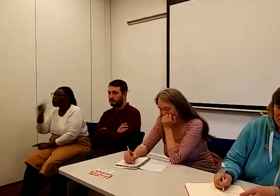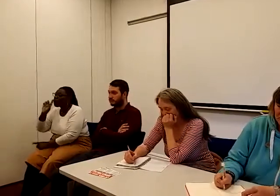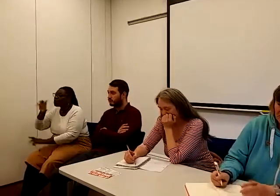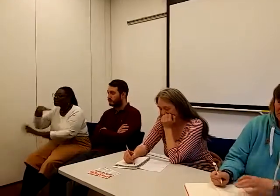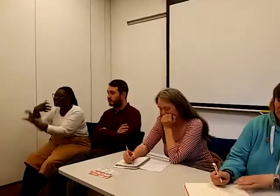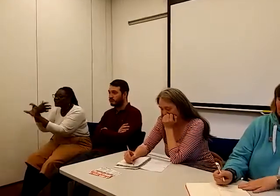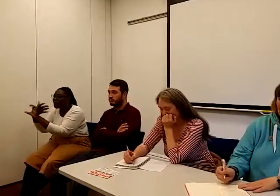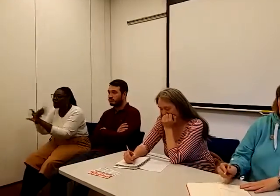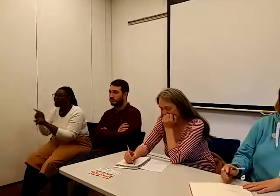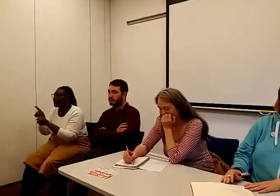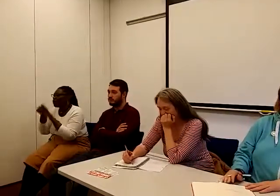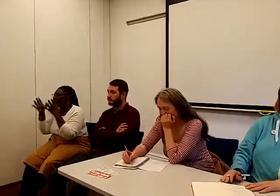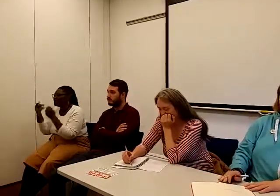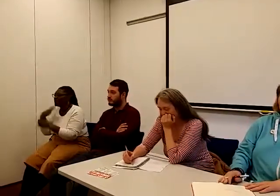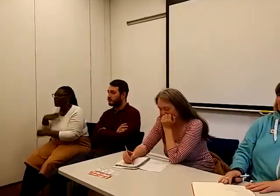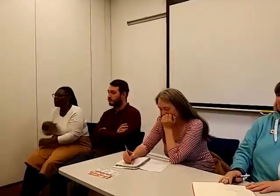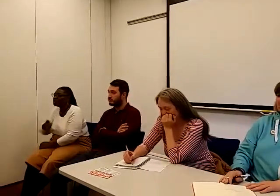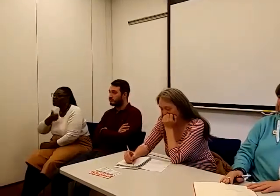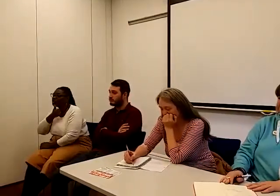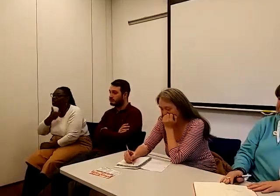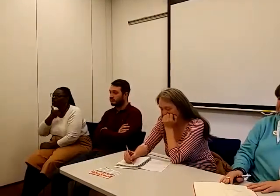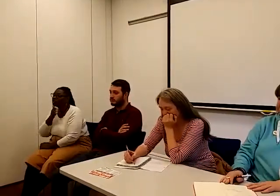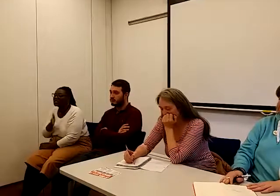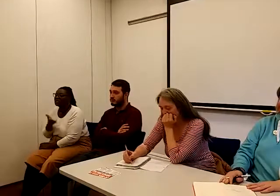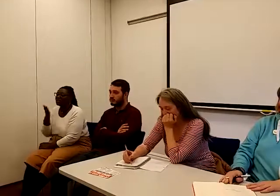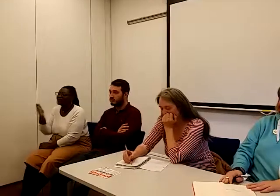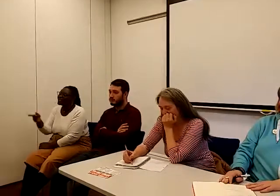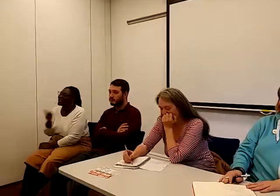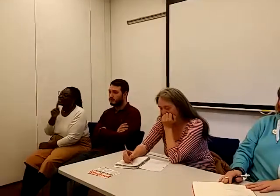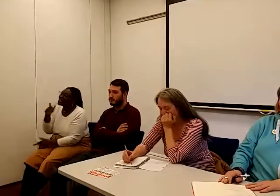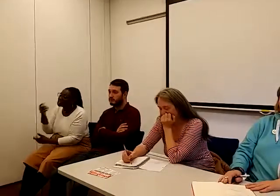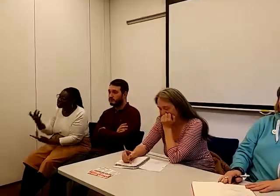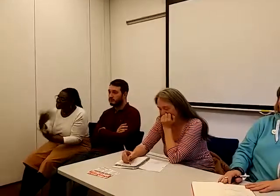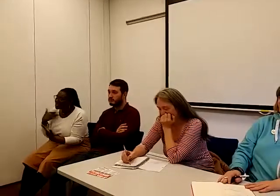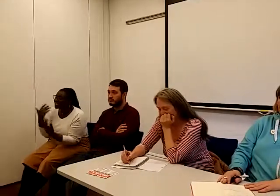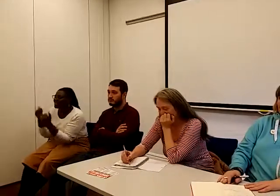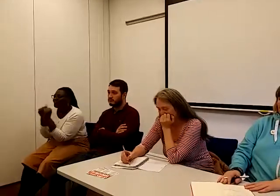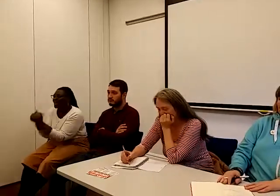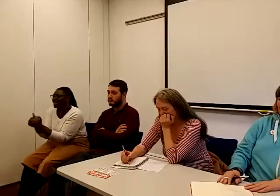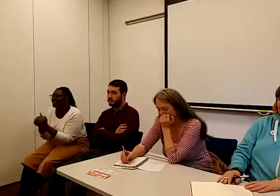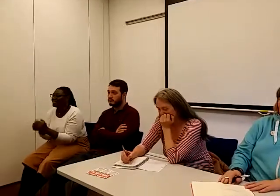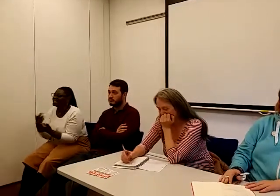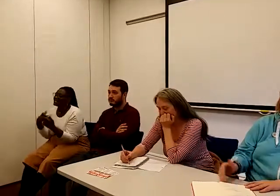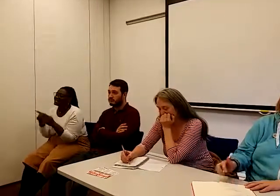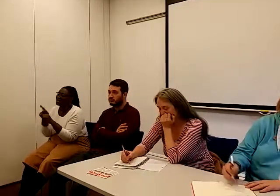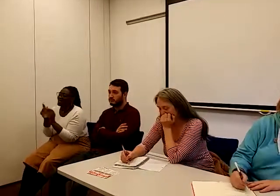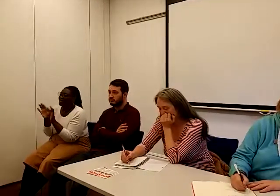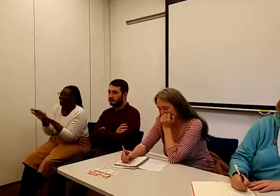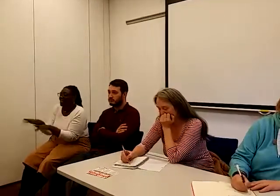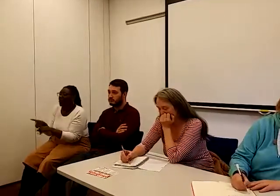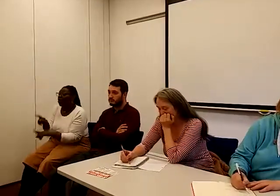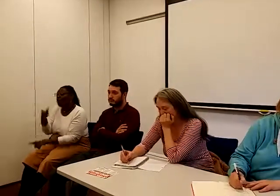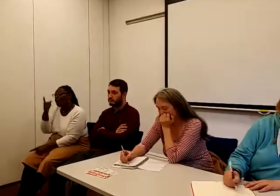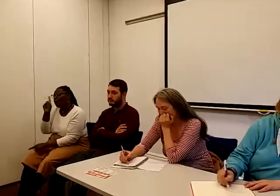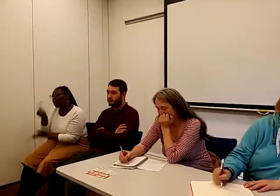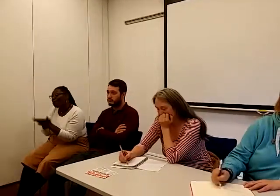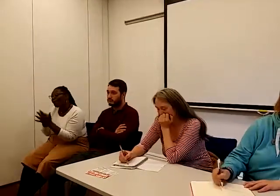whatever they want to use, whatever avenue, it's just as valid as being there or they can provide people with